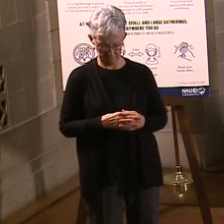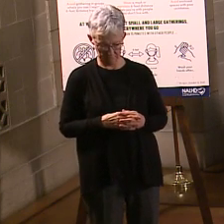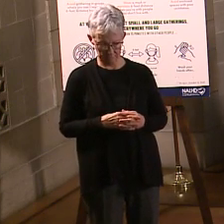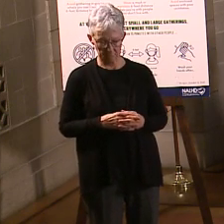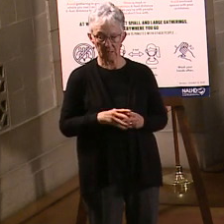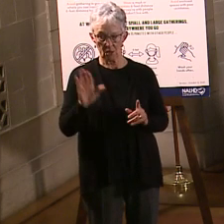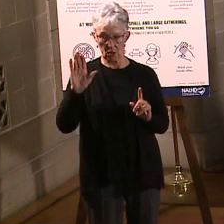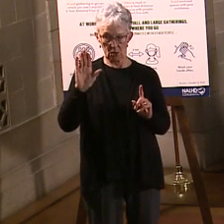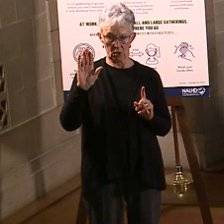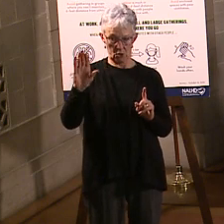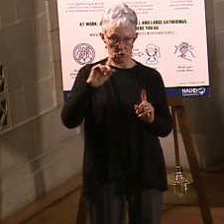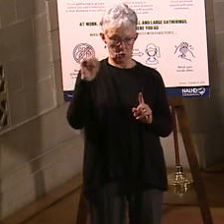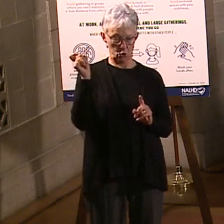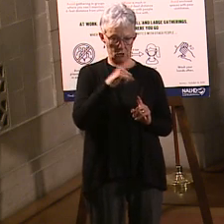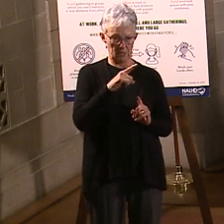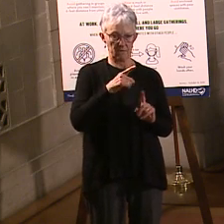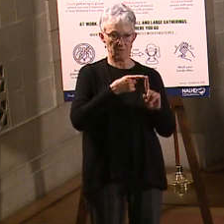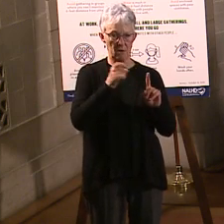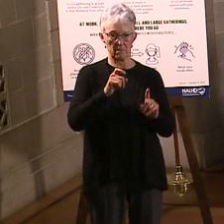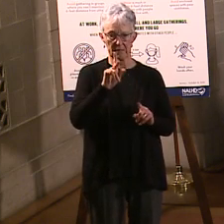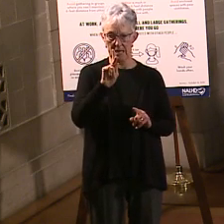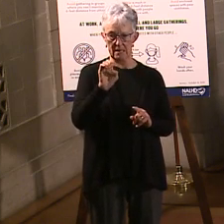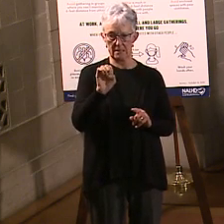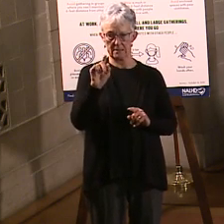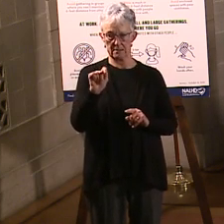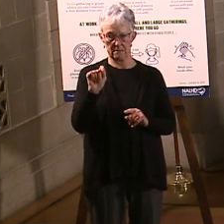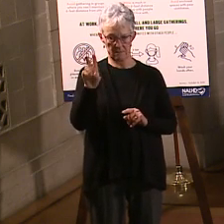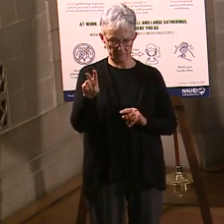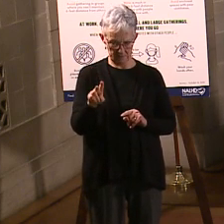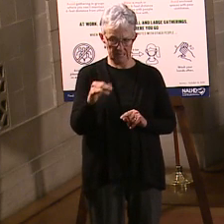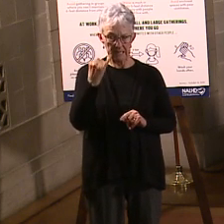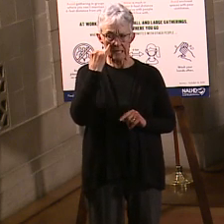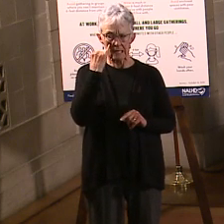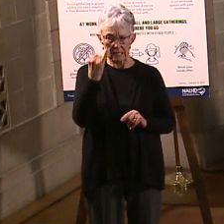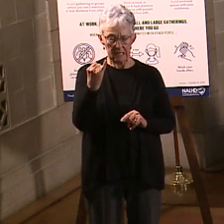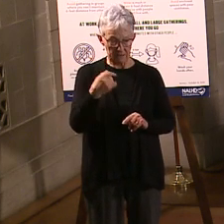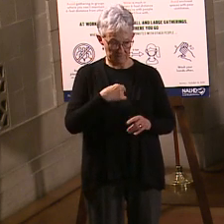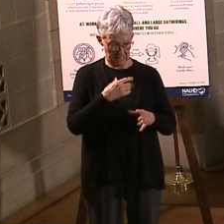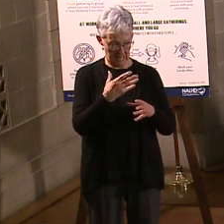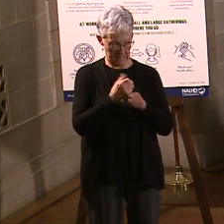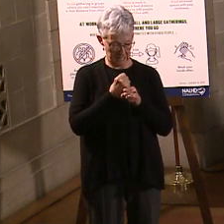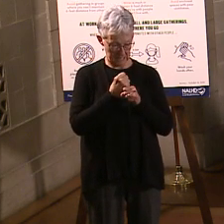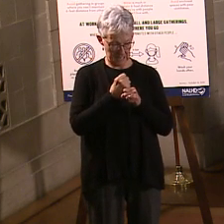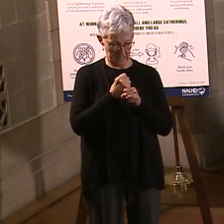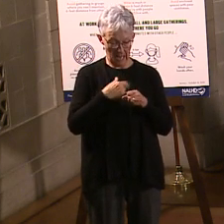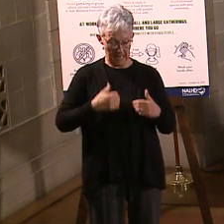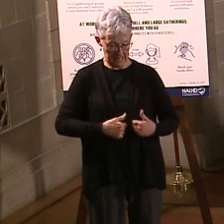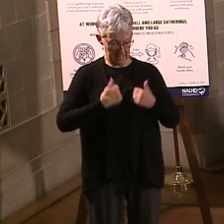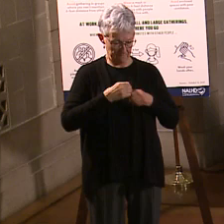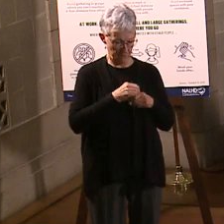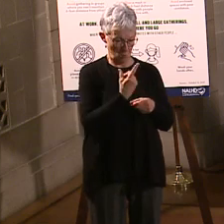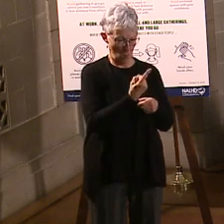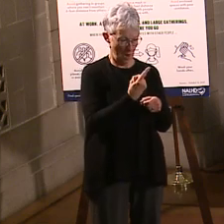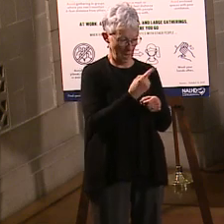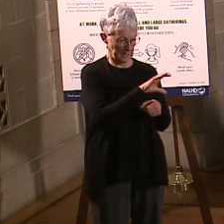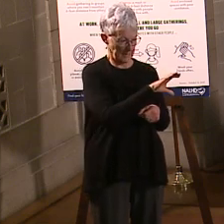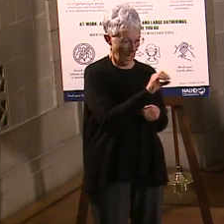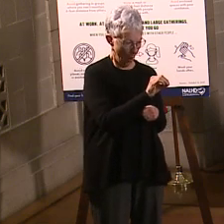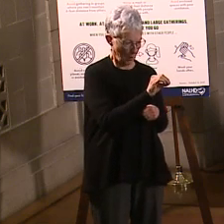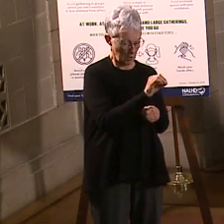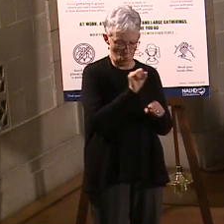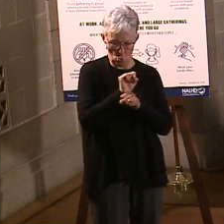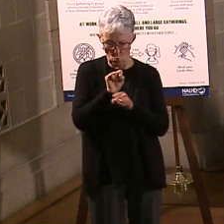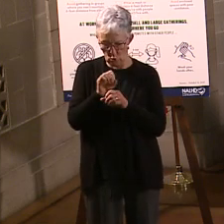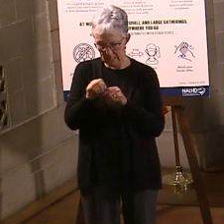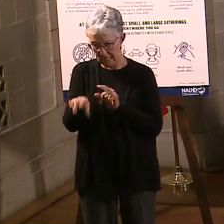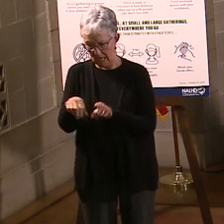So the question was Sarah with KTV wants to know if I get vaccinated or if I live in one county but work in another, will it